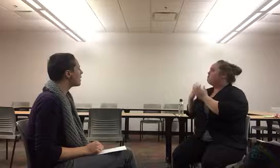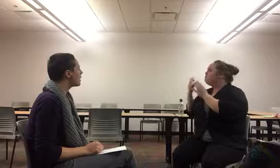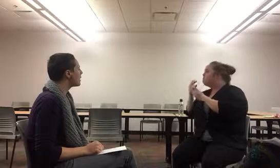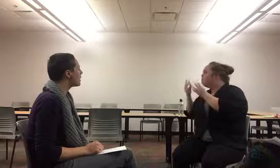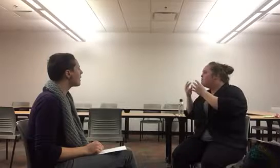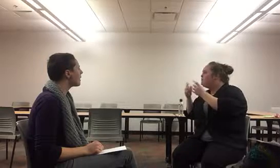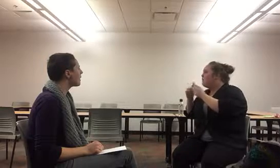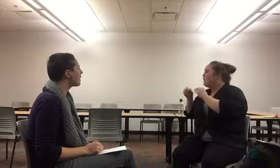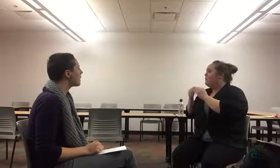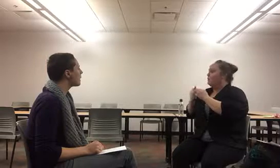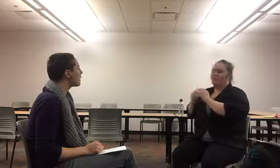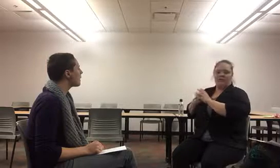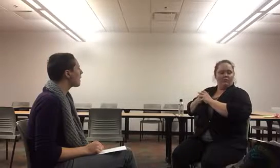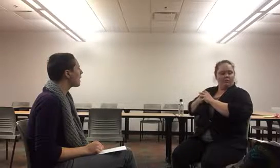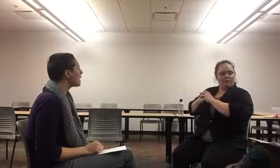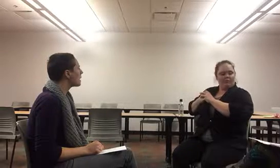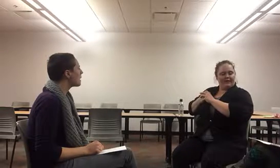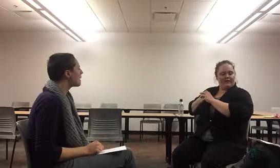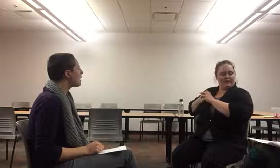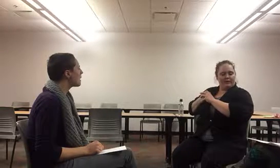And it's really understandable about your nerves.